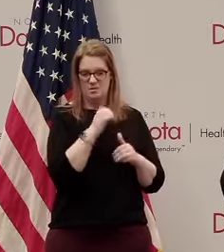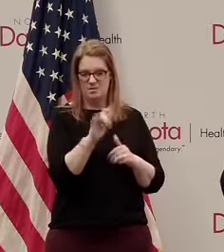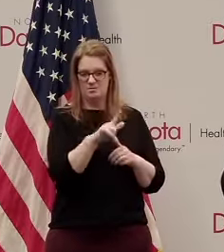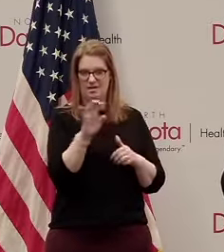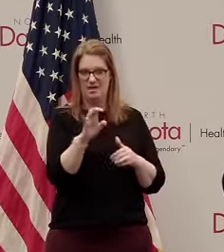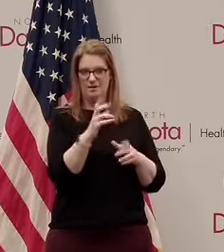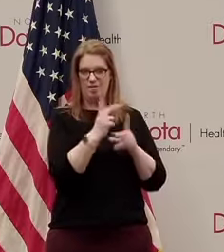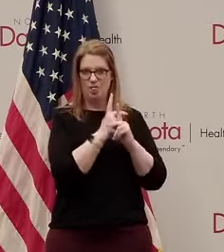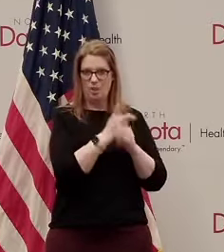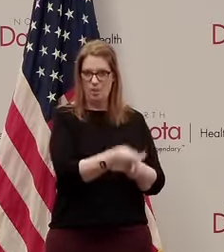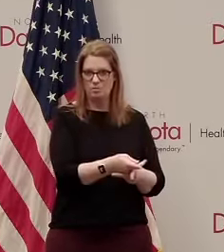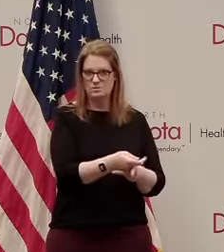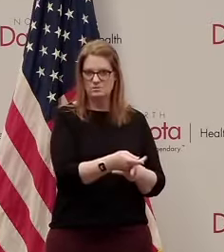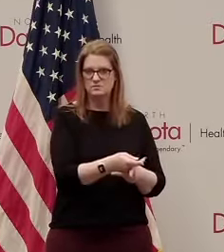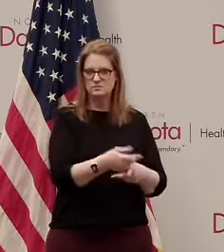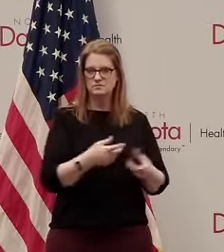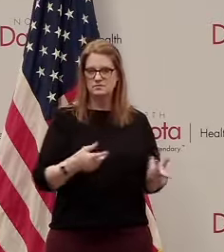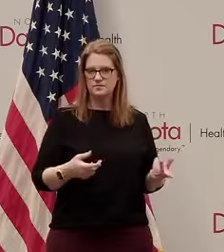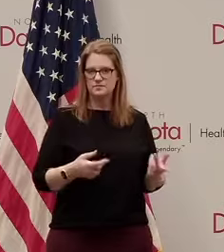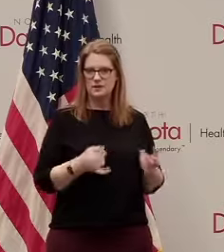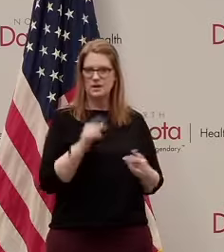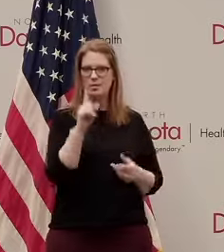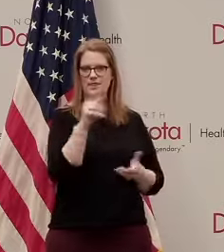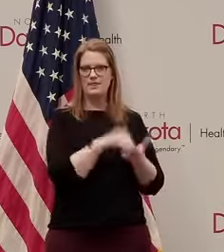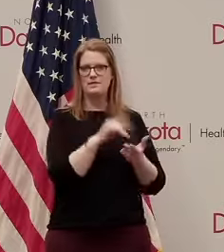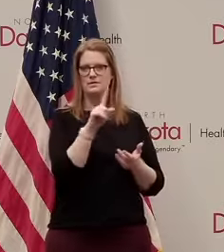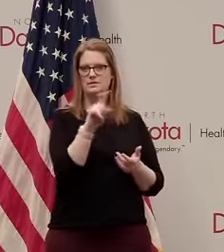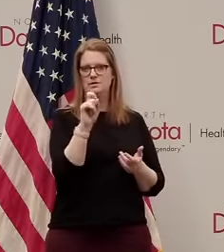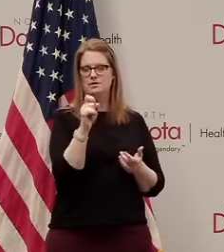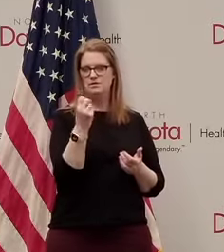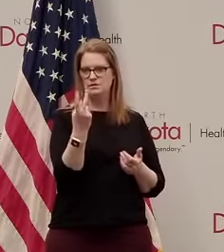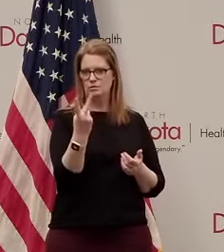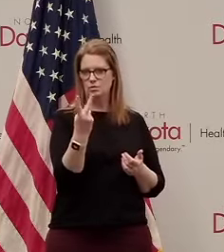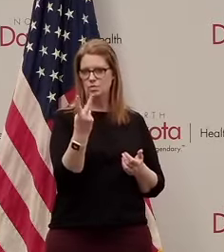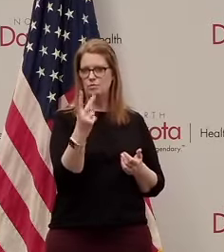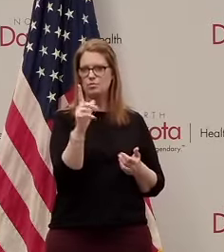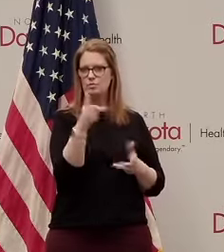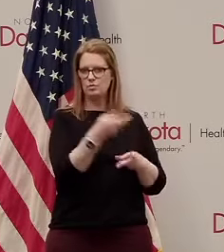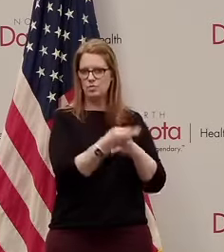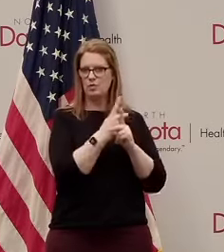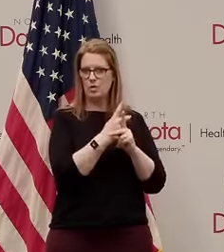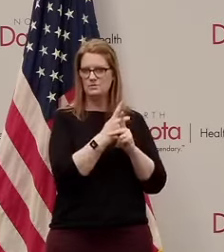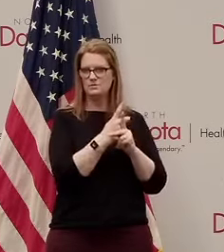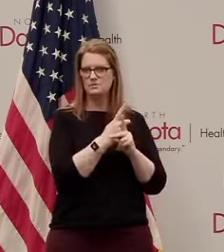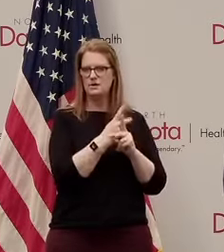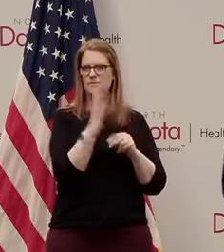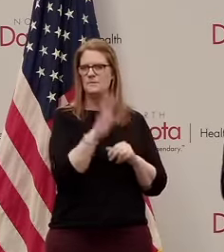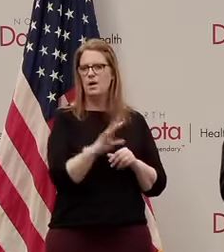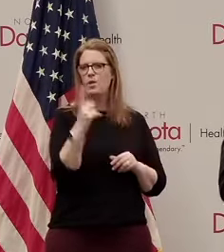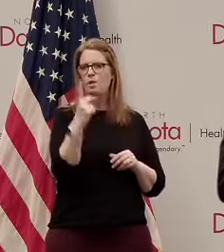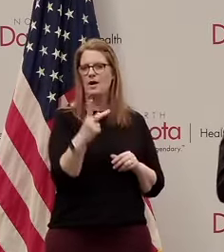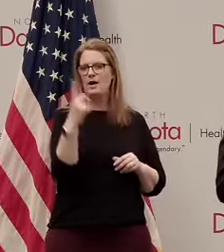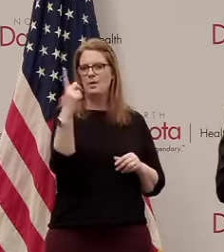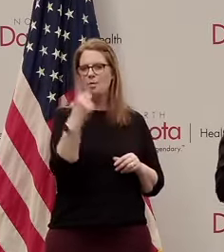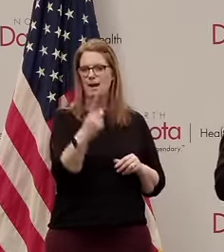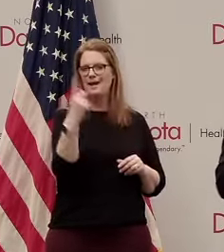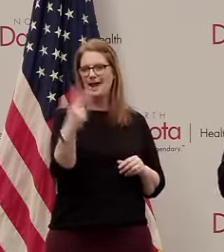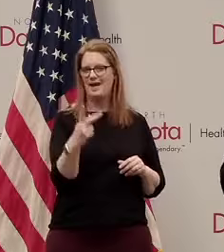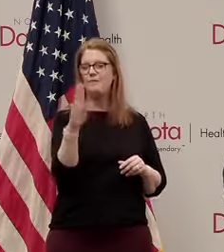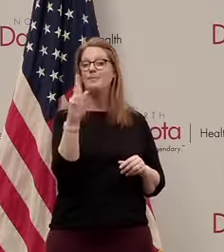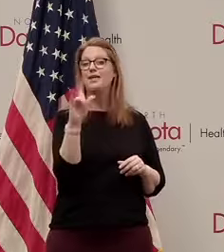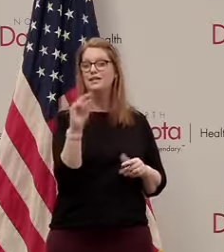we had we issued 1102 loans to to the tune of just over one and a half billion dollars